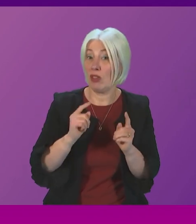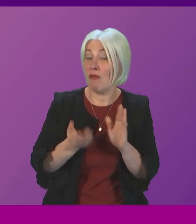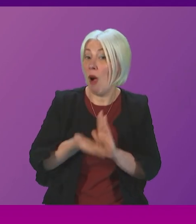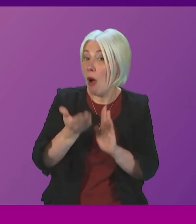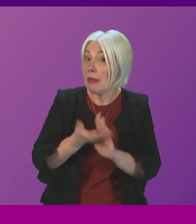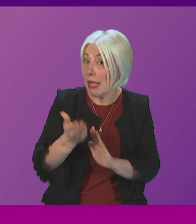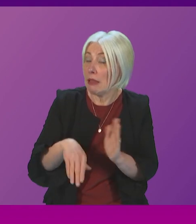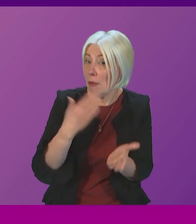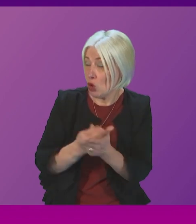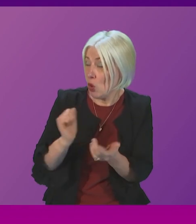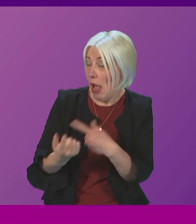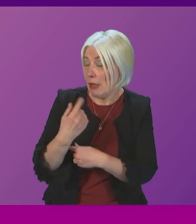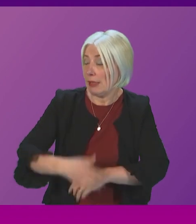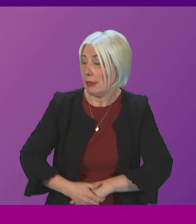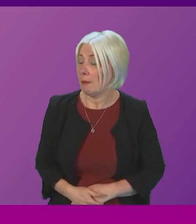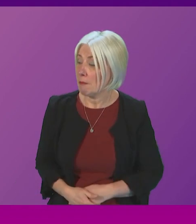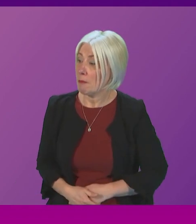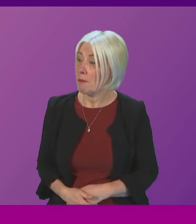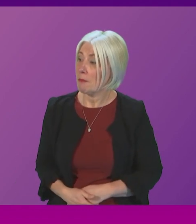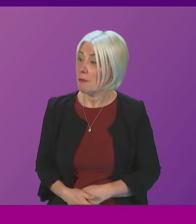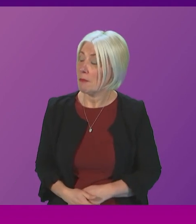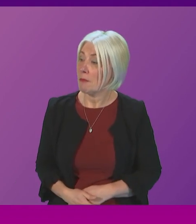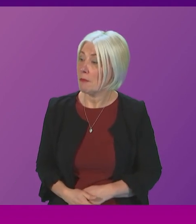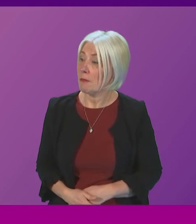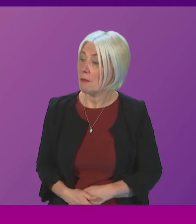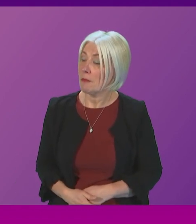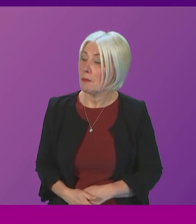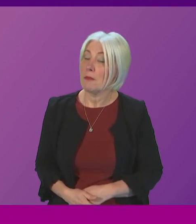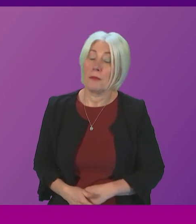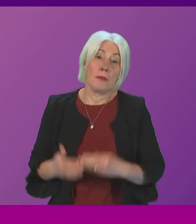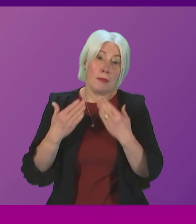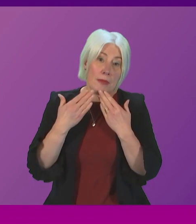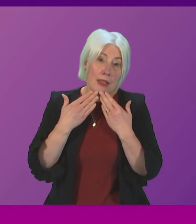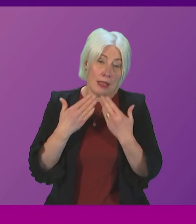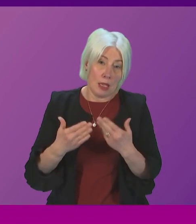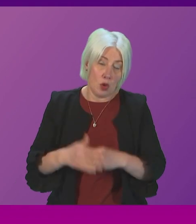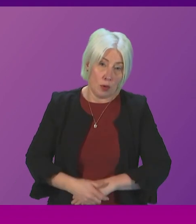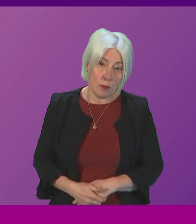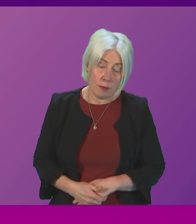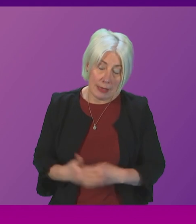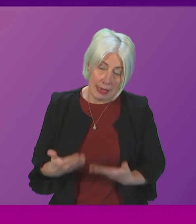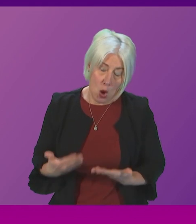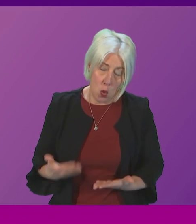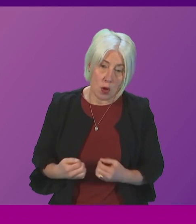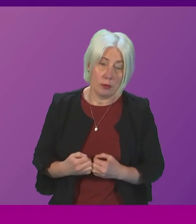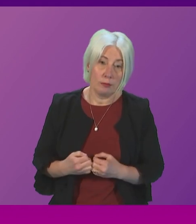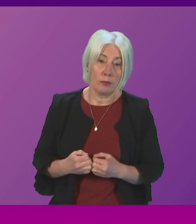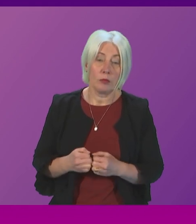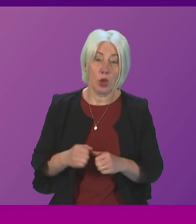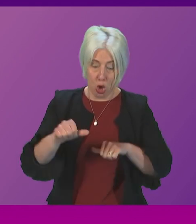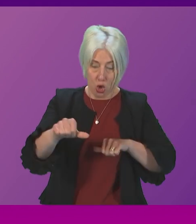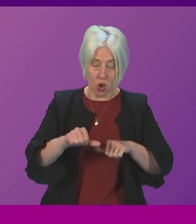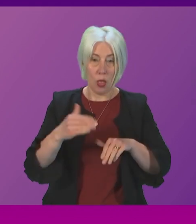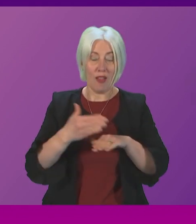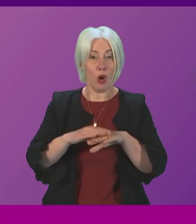that happen Julian Mackay Thank you, Presiding Officer Now the work of the Short Life